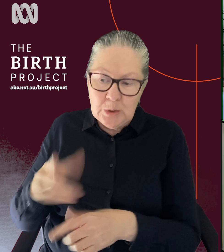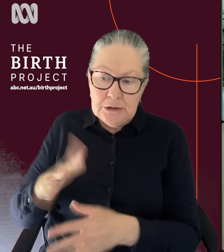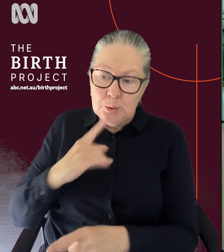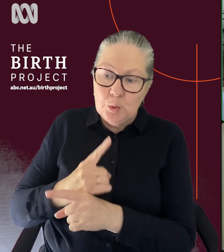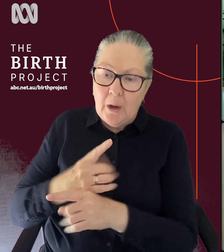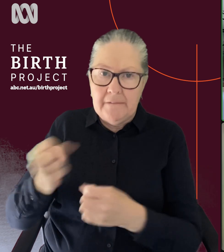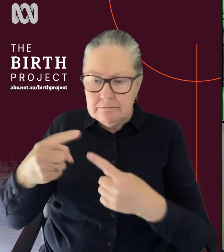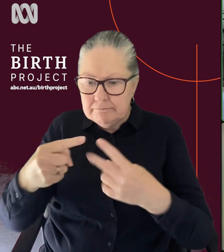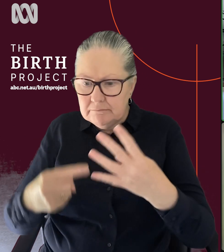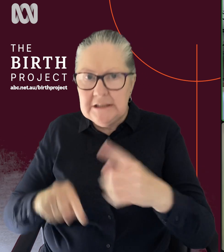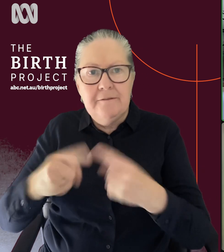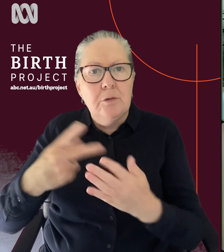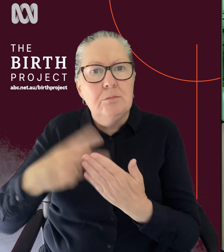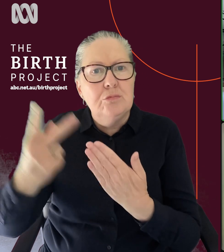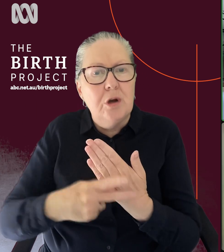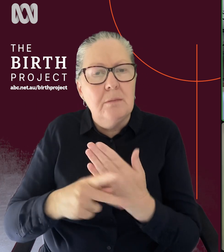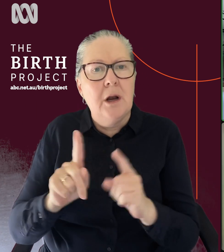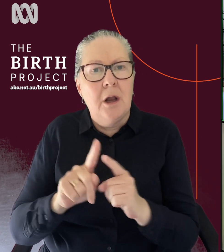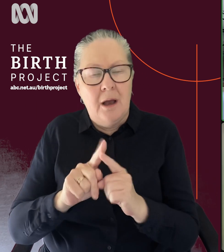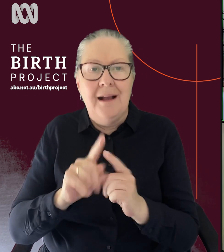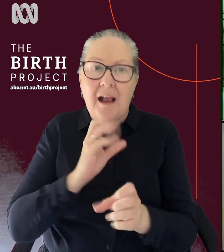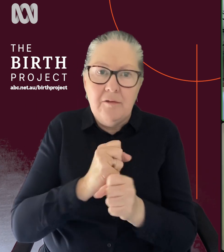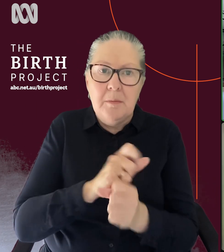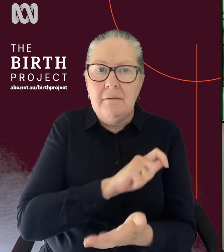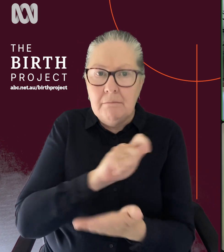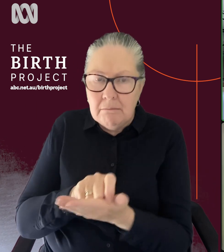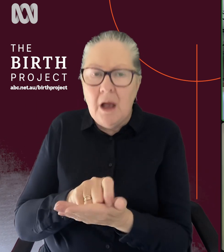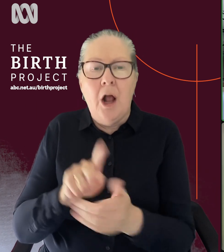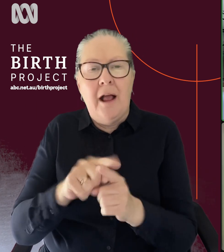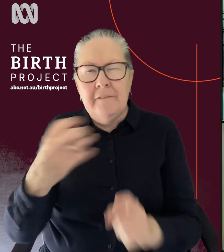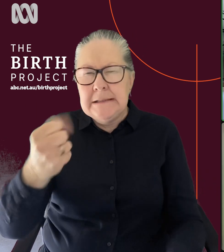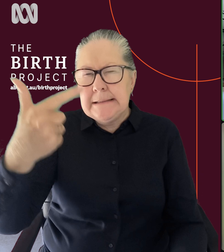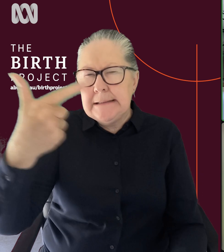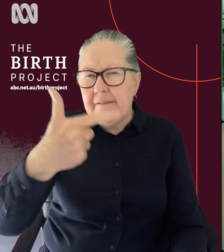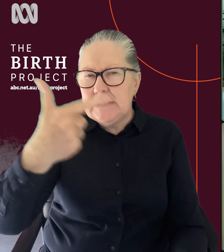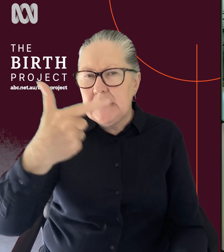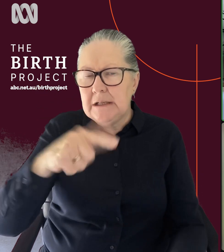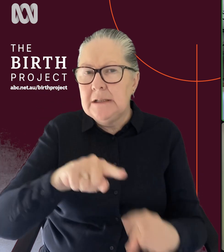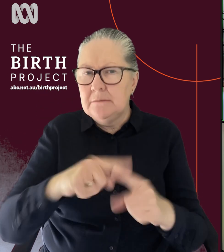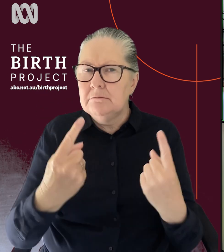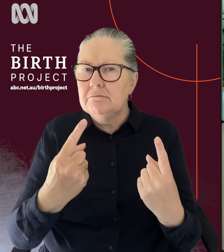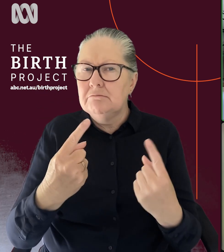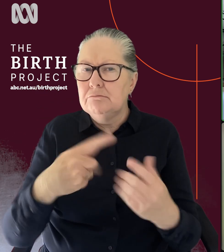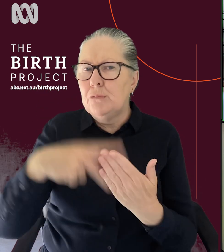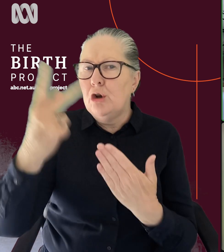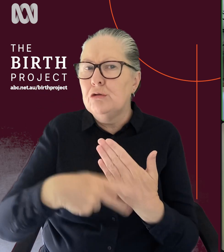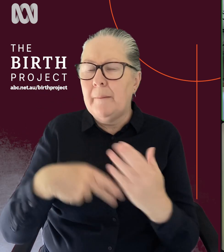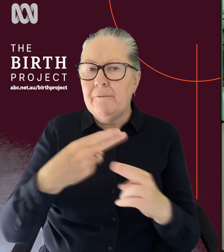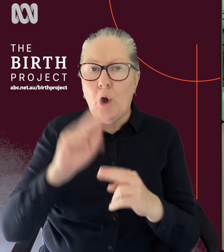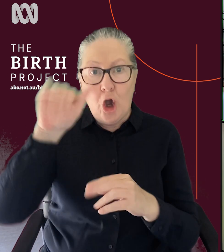some of the programs there that are available, the publicly funded ones. There are about 17 publicly funded programs for home births